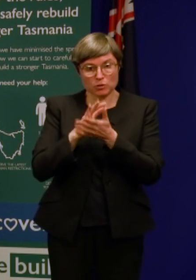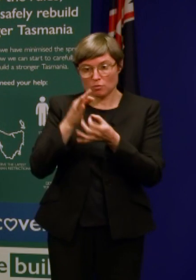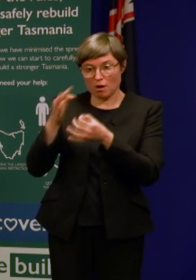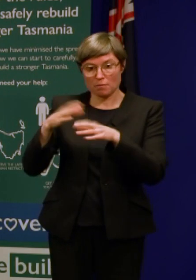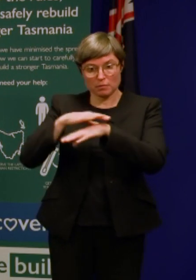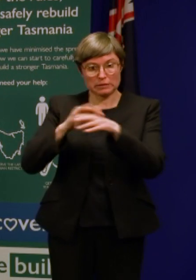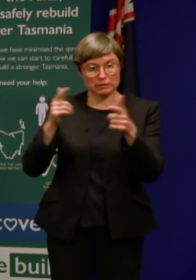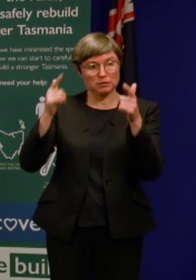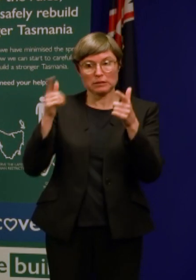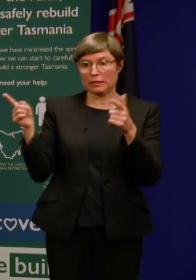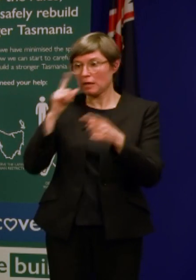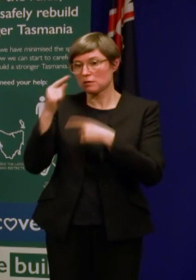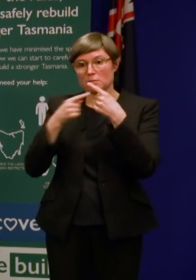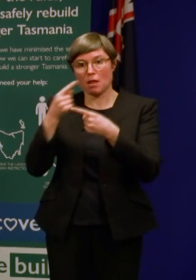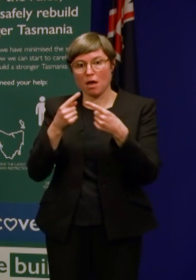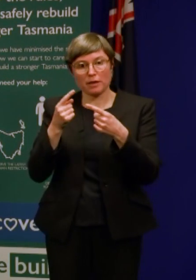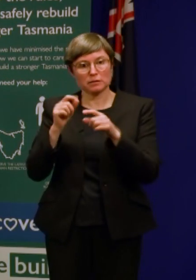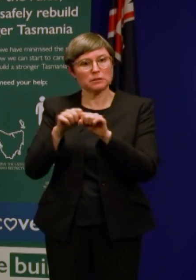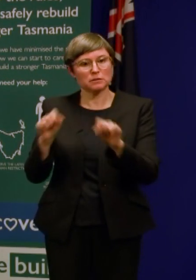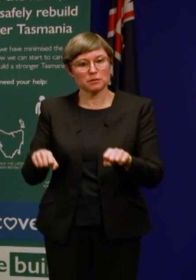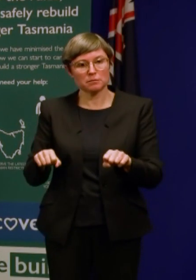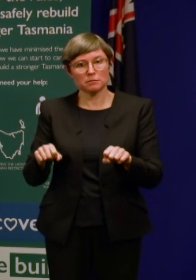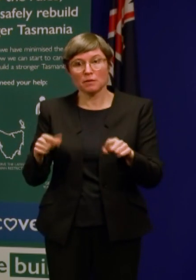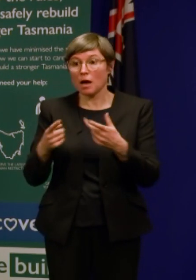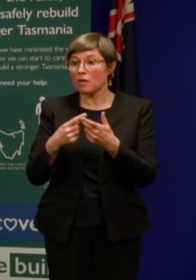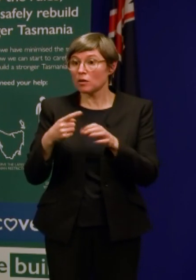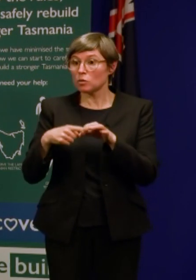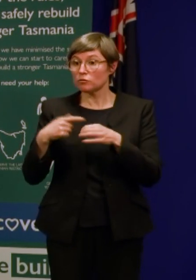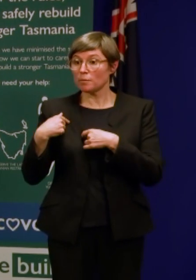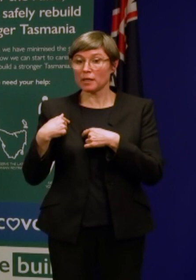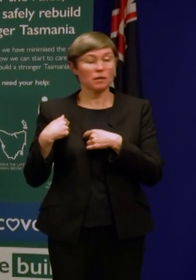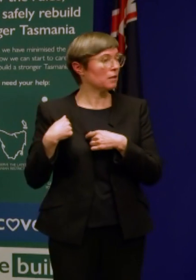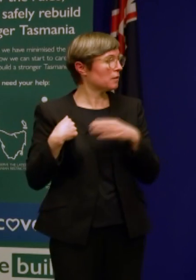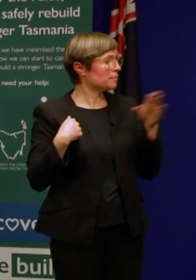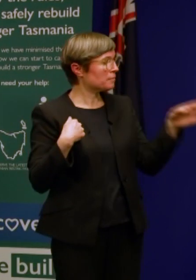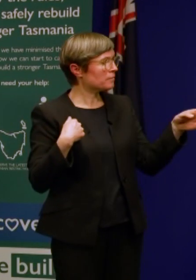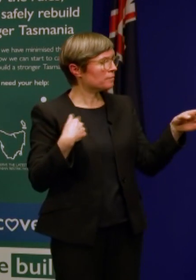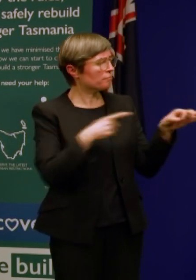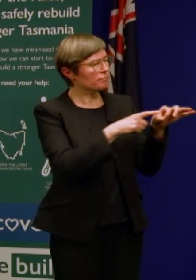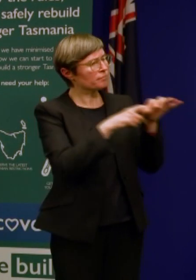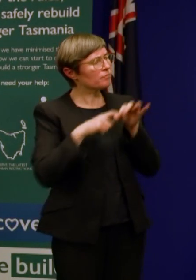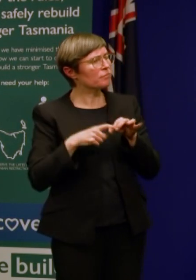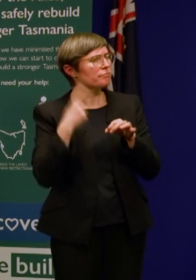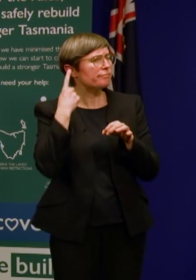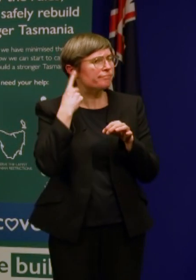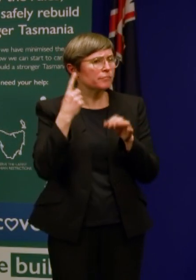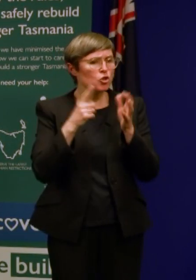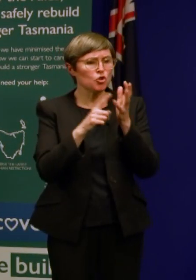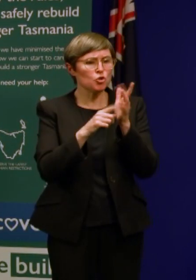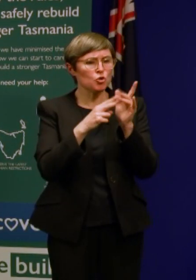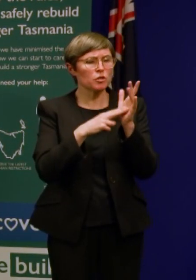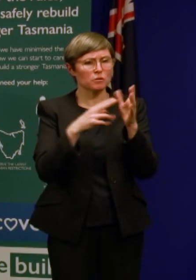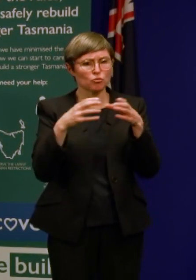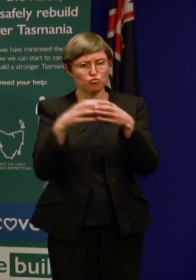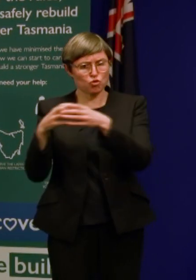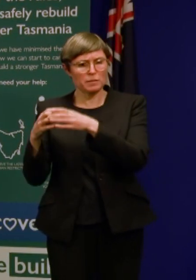take some questions on there, if you like, if there are any other questions for me. We've just heard that there's been, from the unions, that more tradings have been